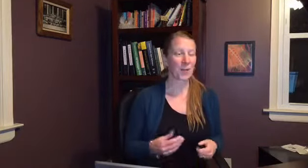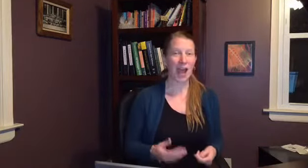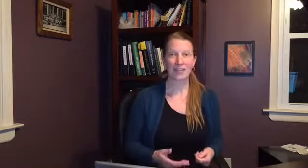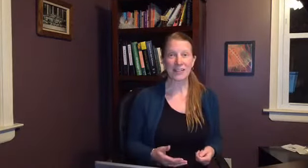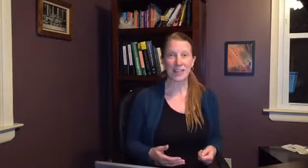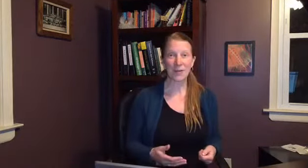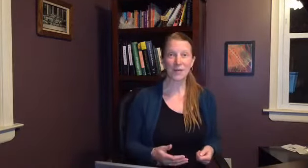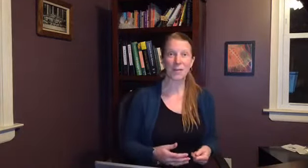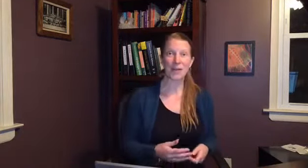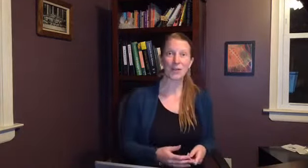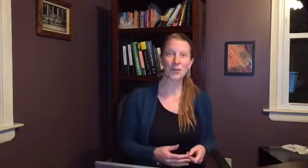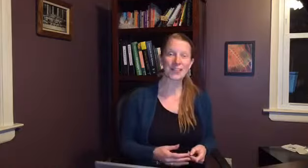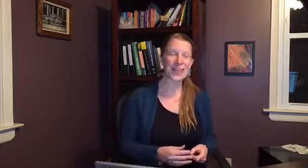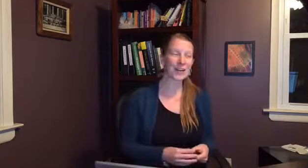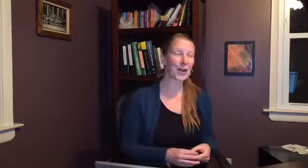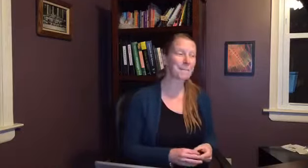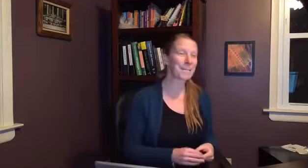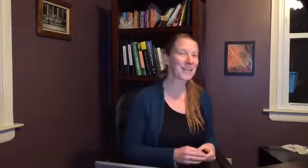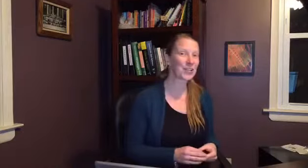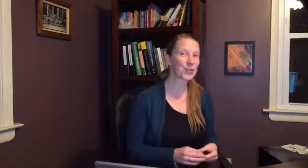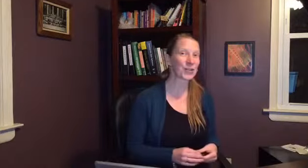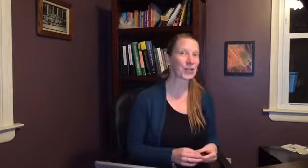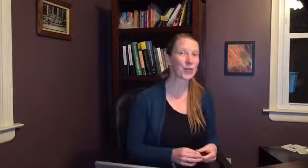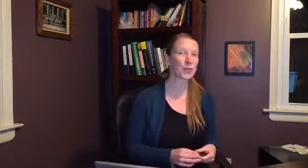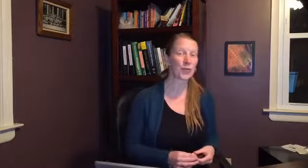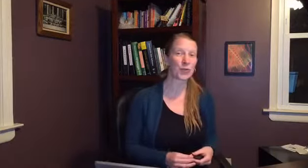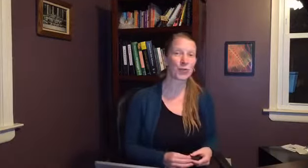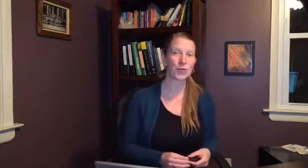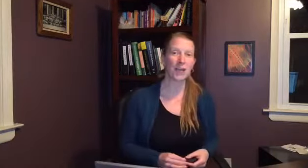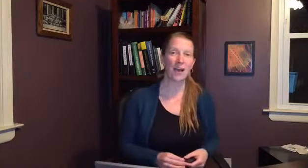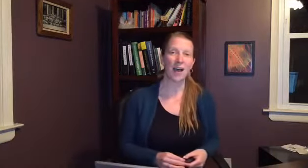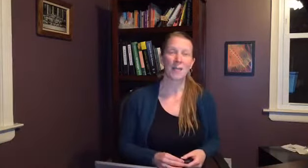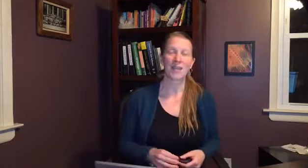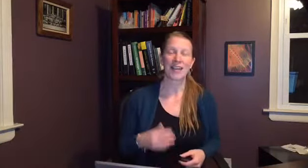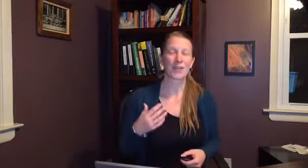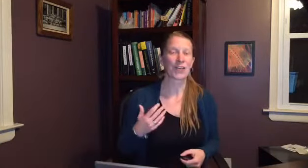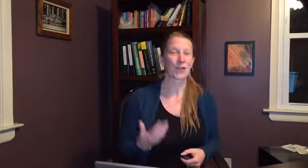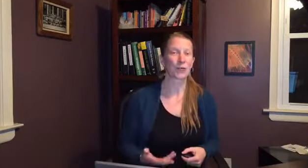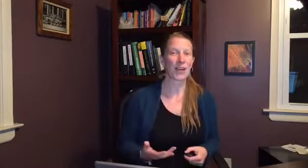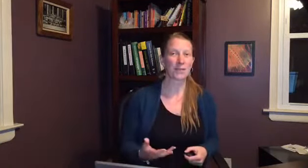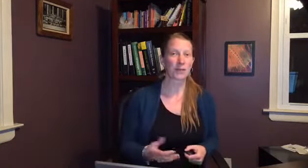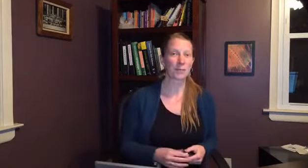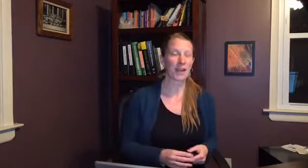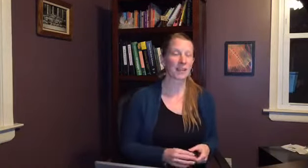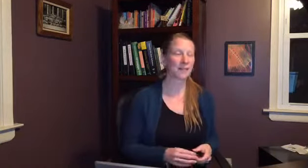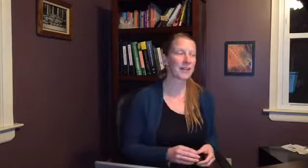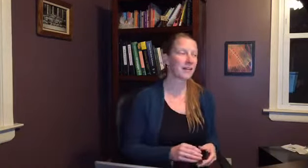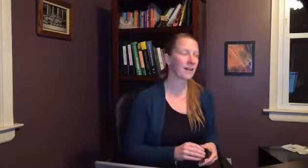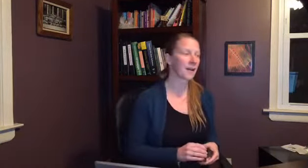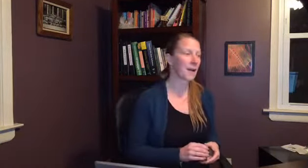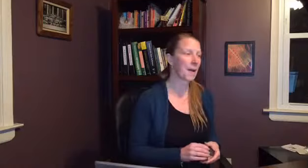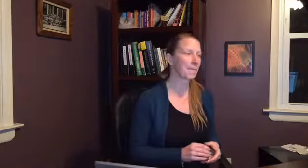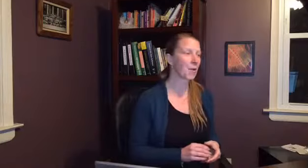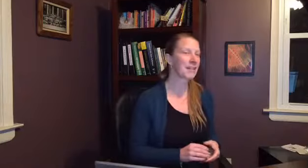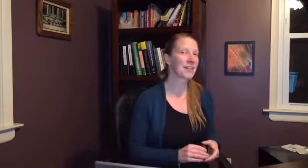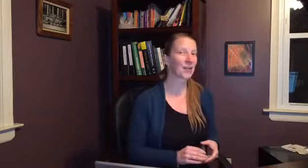haven't signed up for my newsletter make sure that you do I mean you get a great free pamphlet on women's health